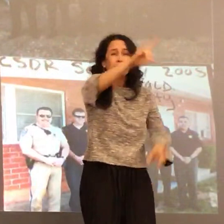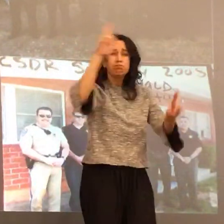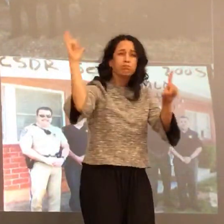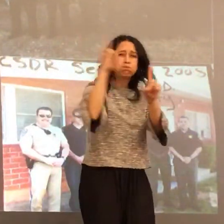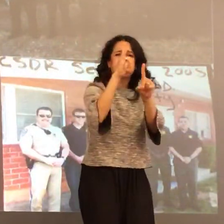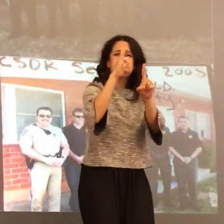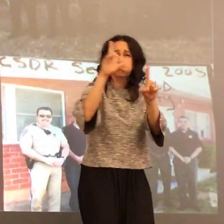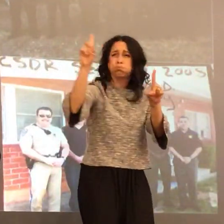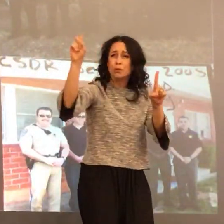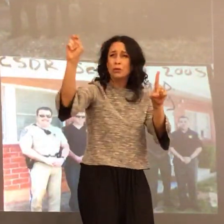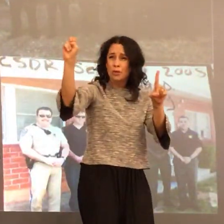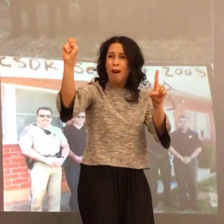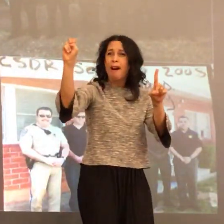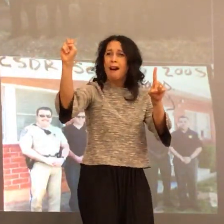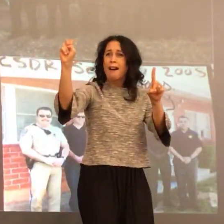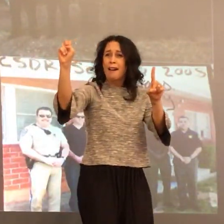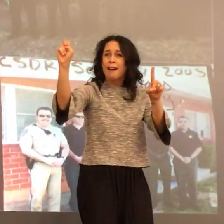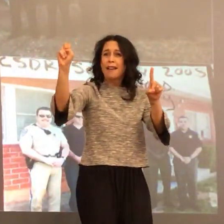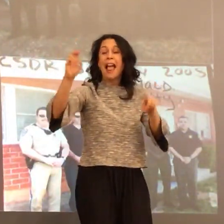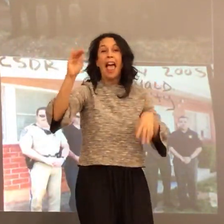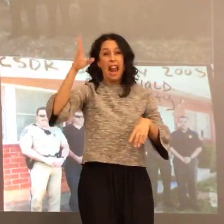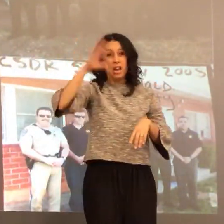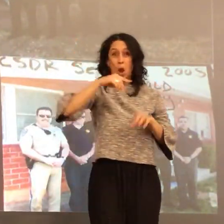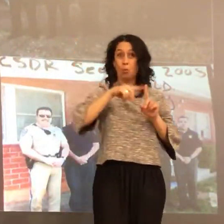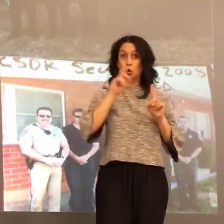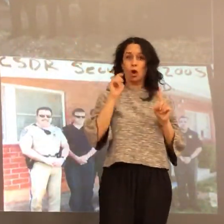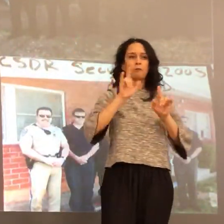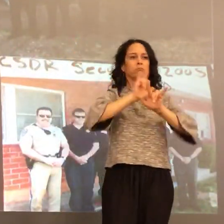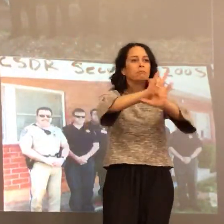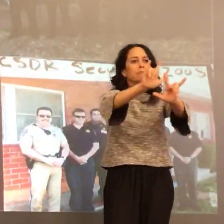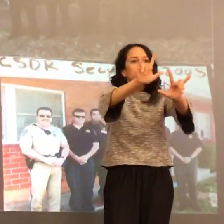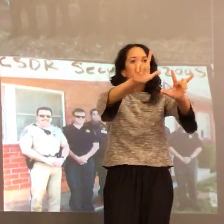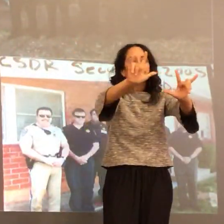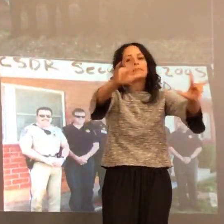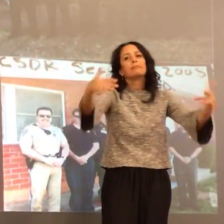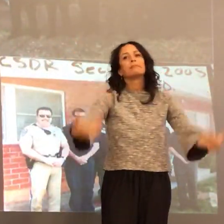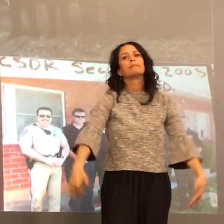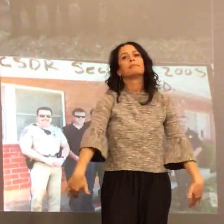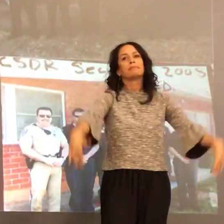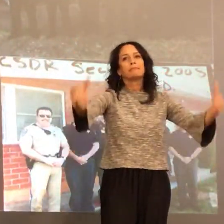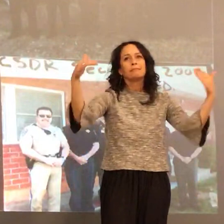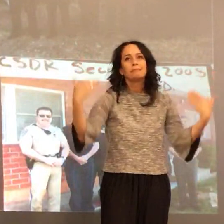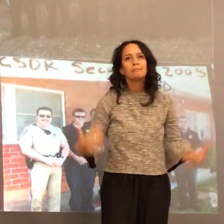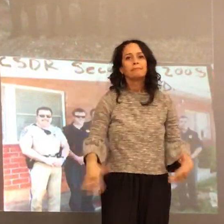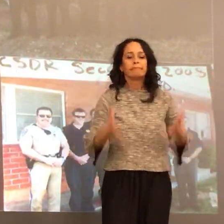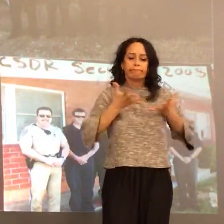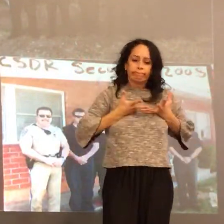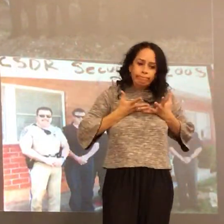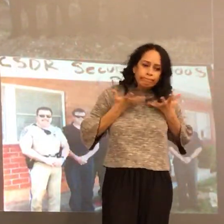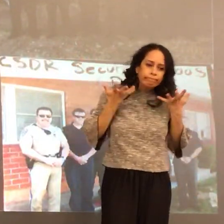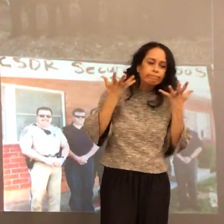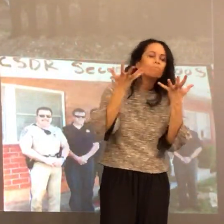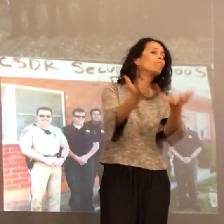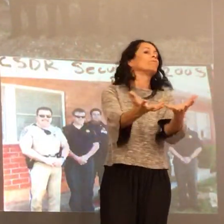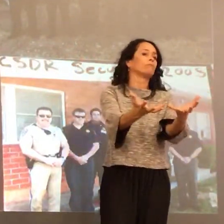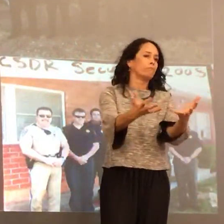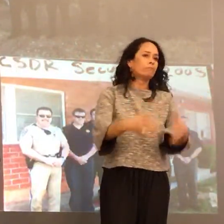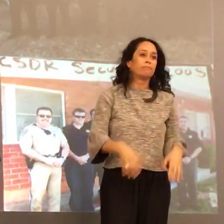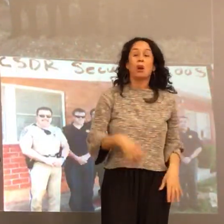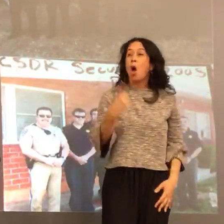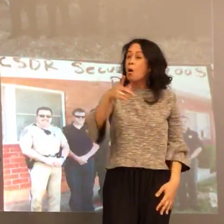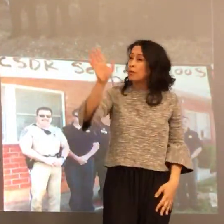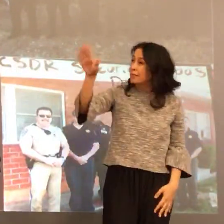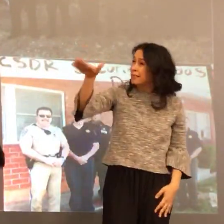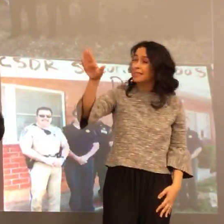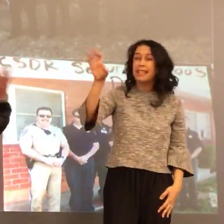And, um, and I know for a fact that Don loved the students here, like extremely, like loved them. Um, he would constantly remind me of